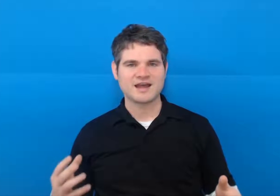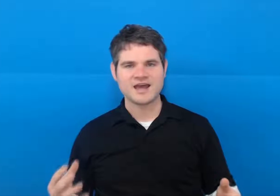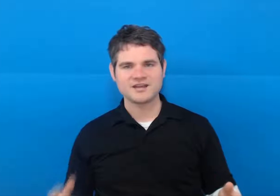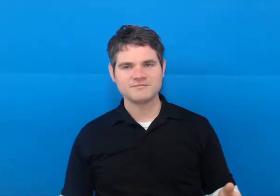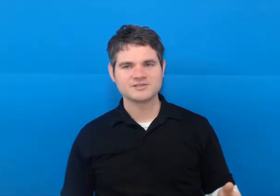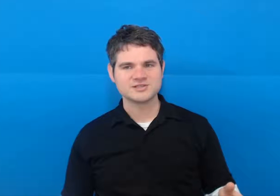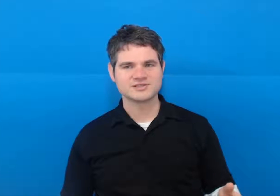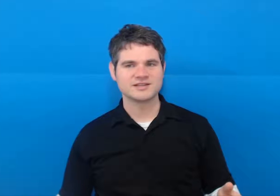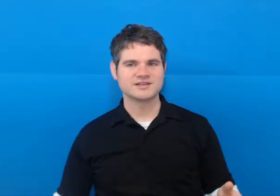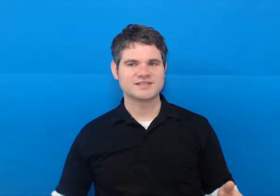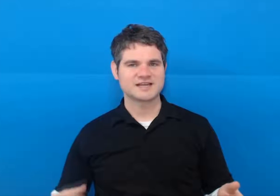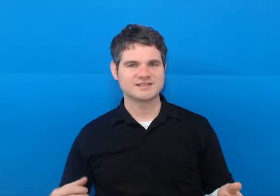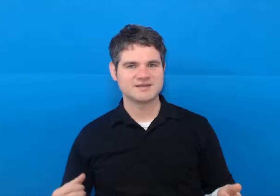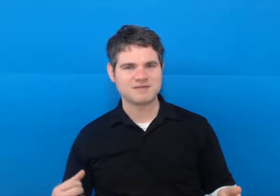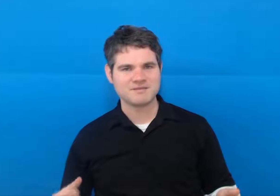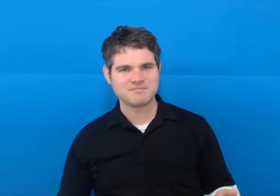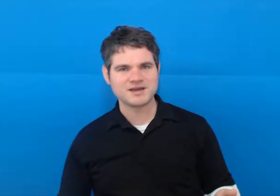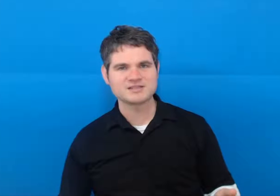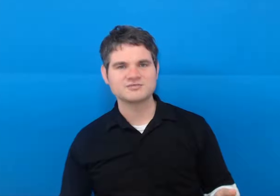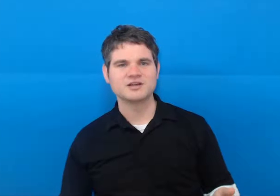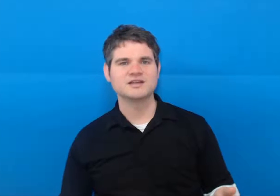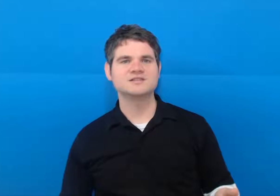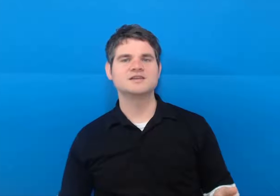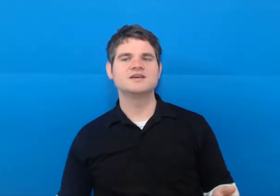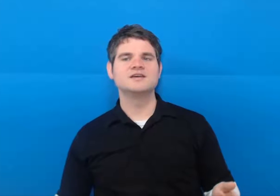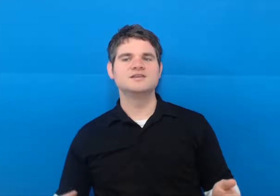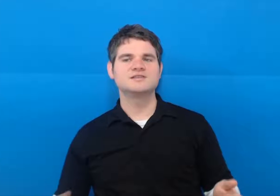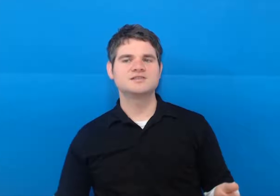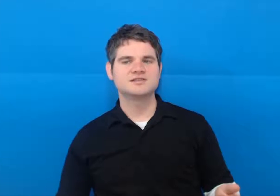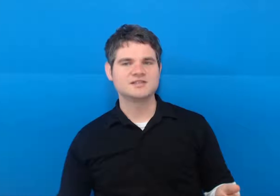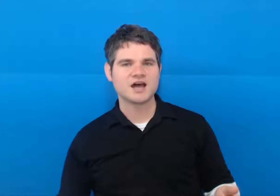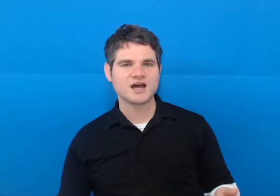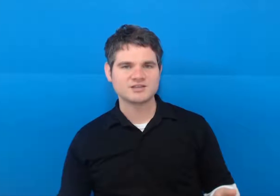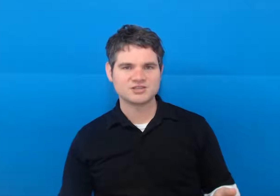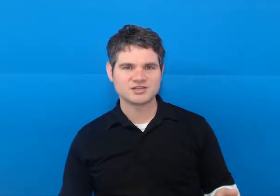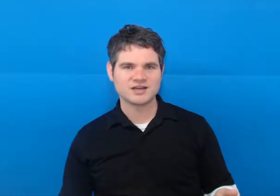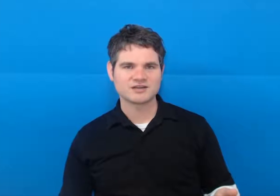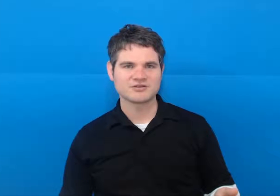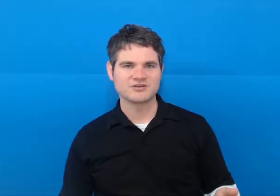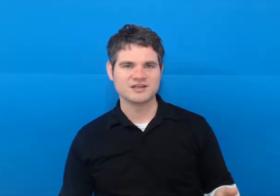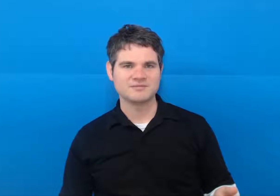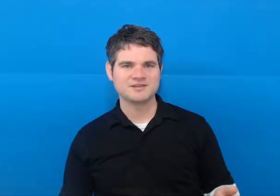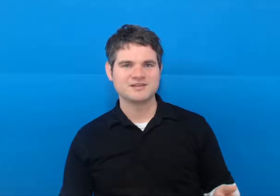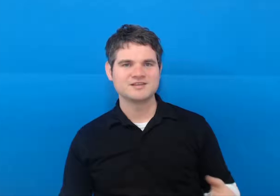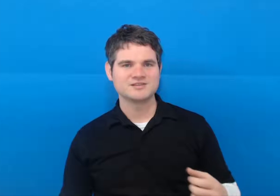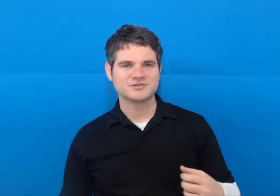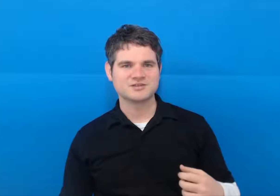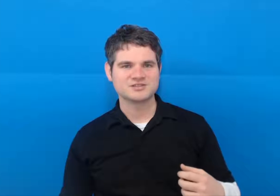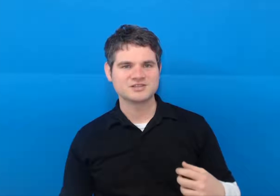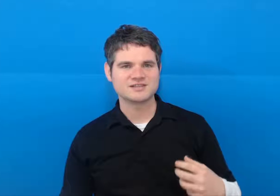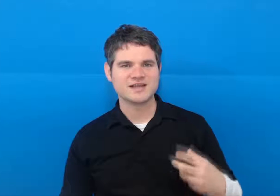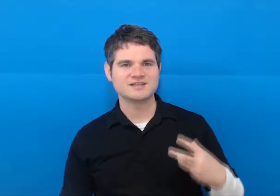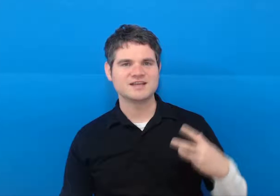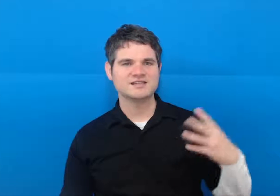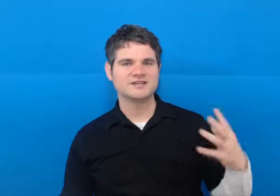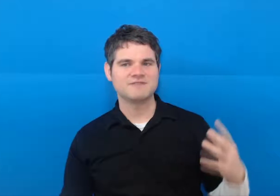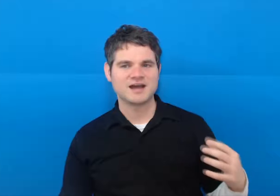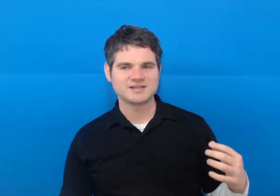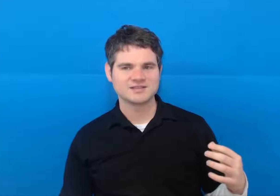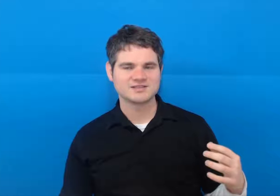can add emphasis to this I can say my best friends such a creep so this just intensifies the